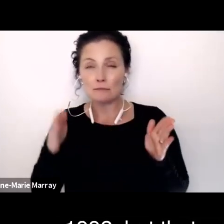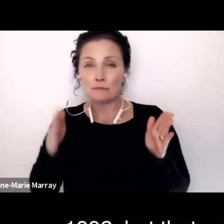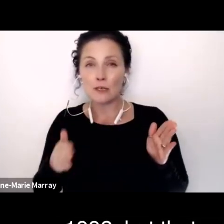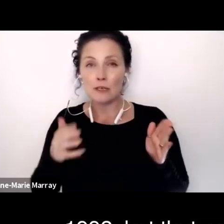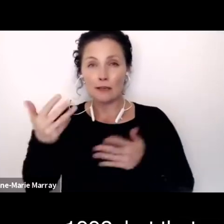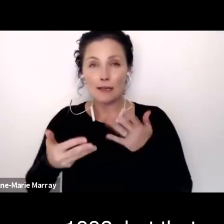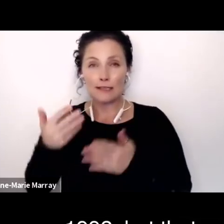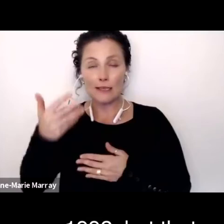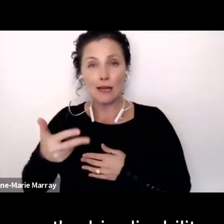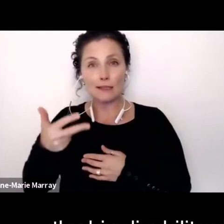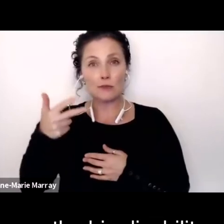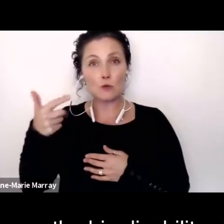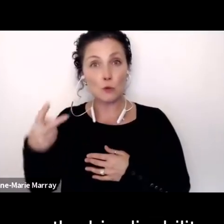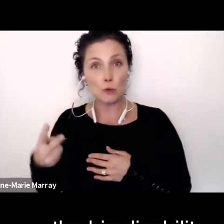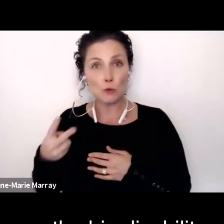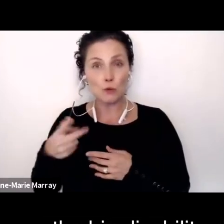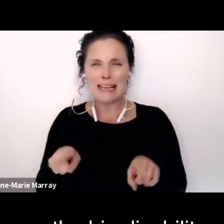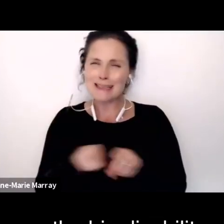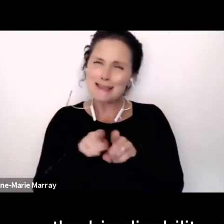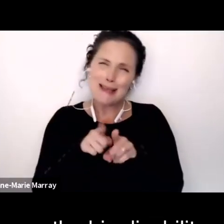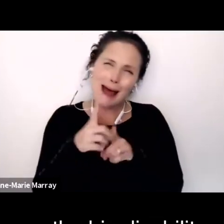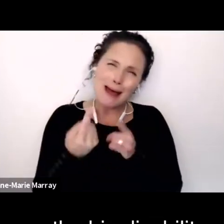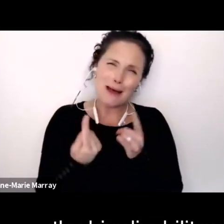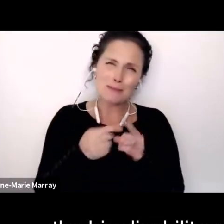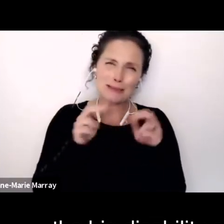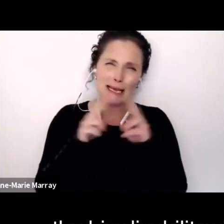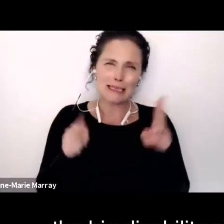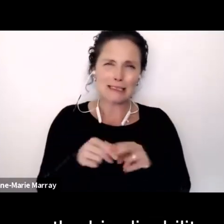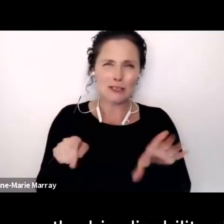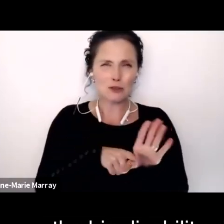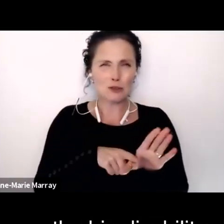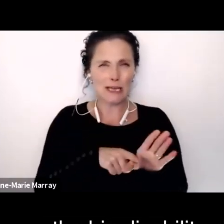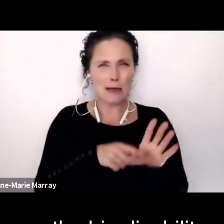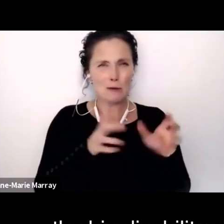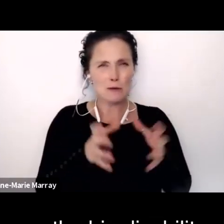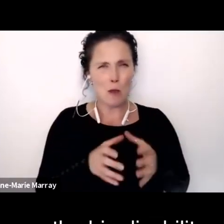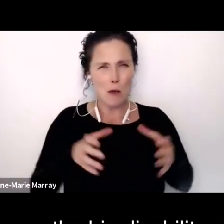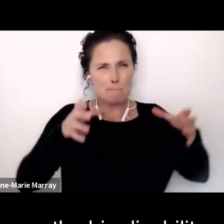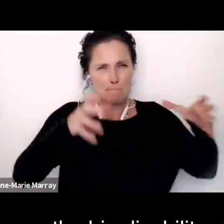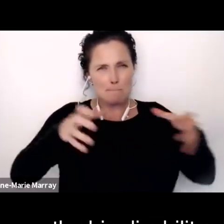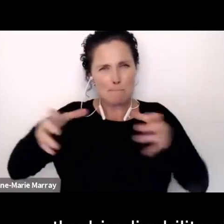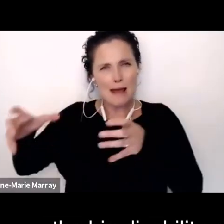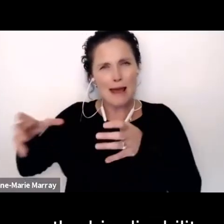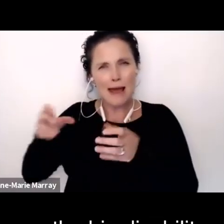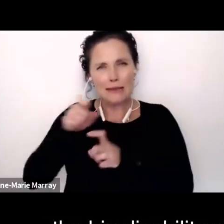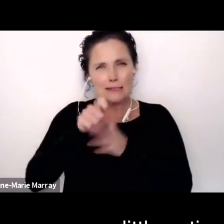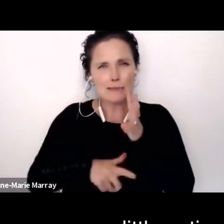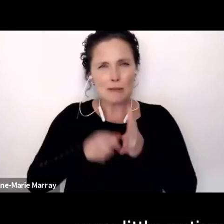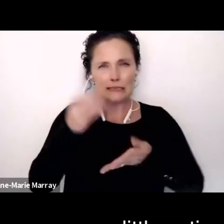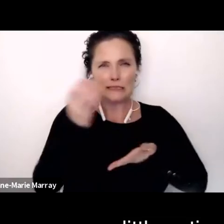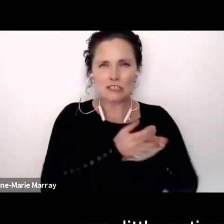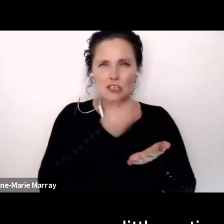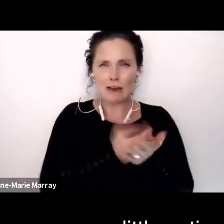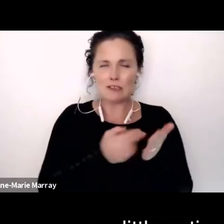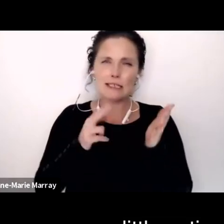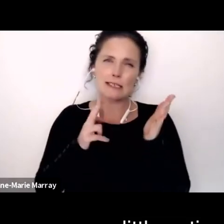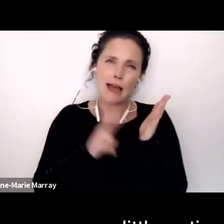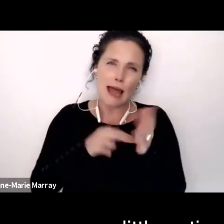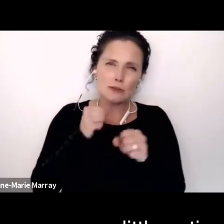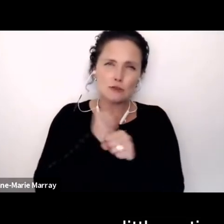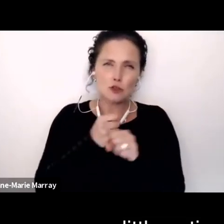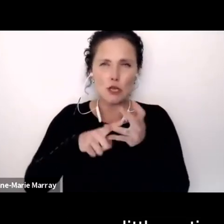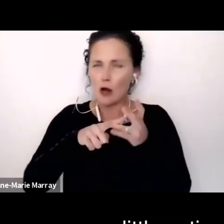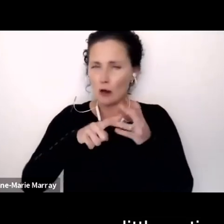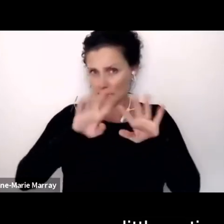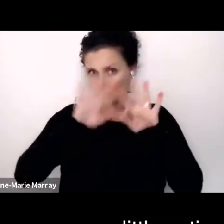International Year, was dominated by the big disability charities and NGOs around the world. There was